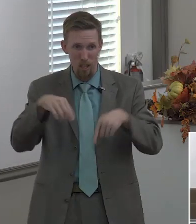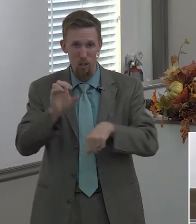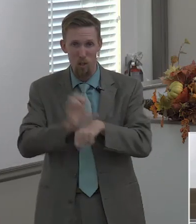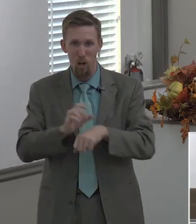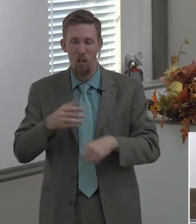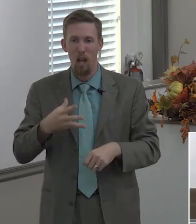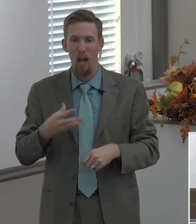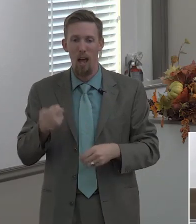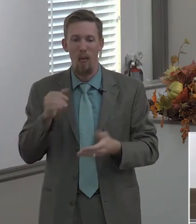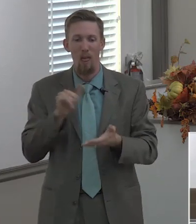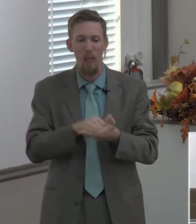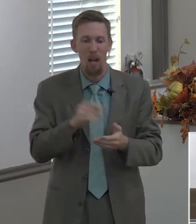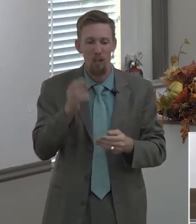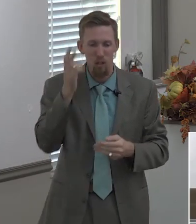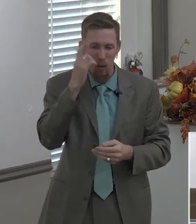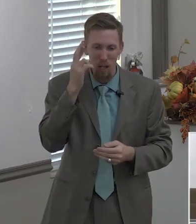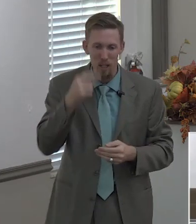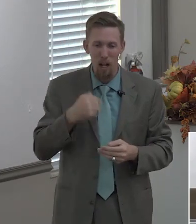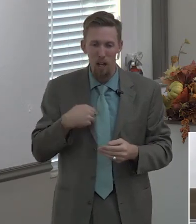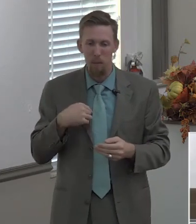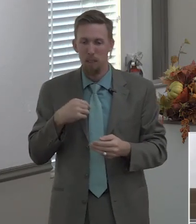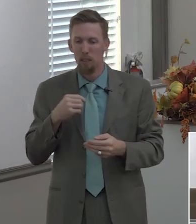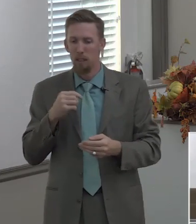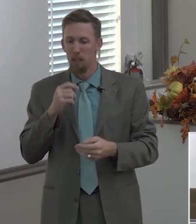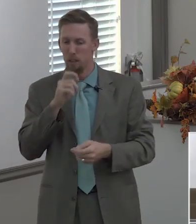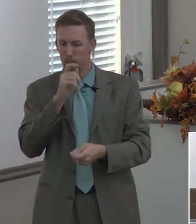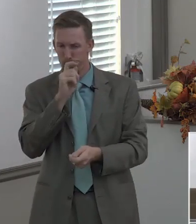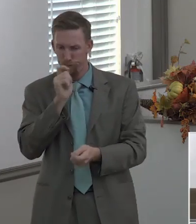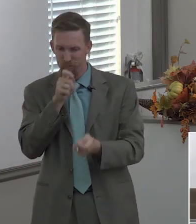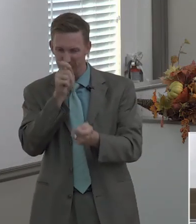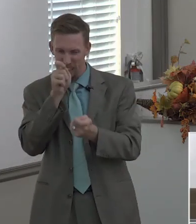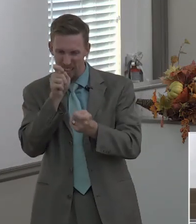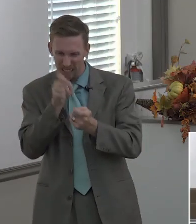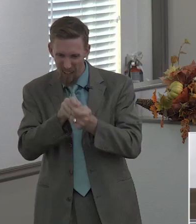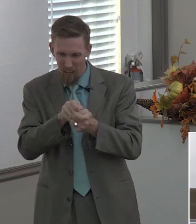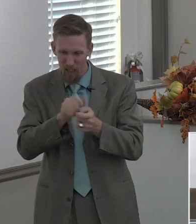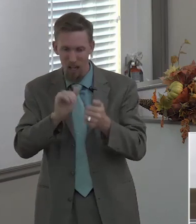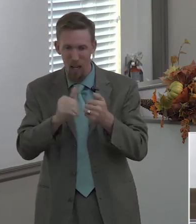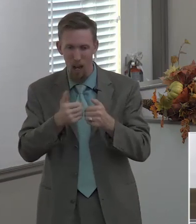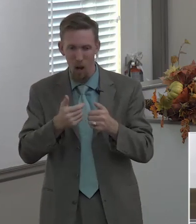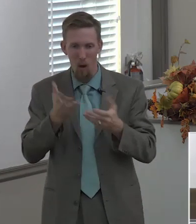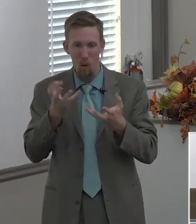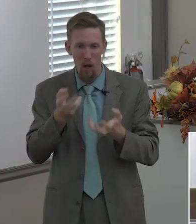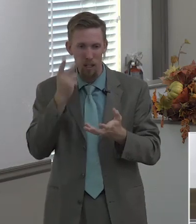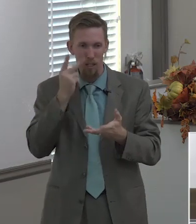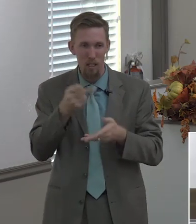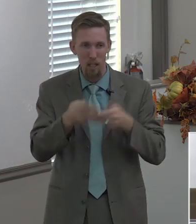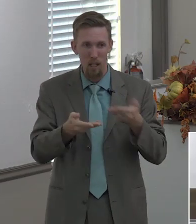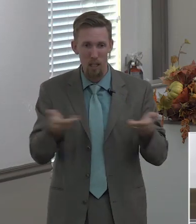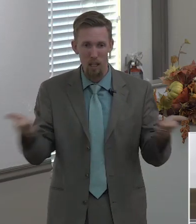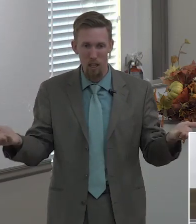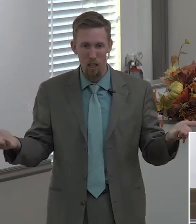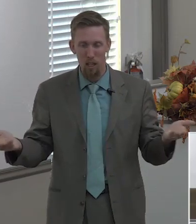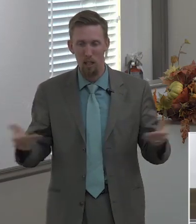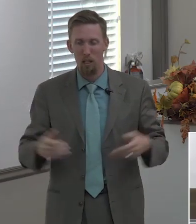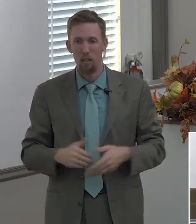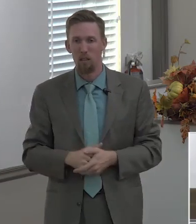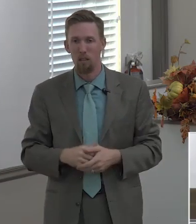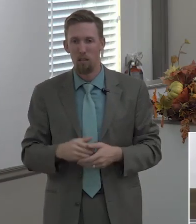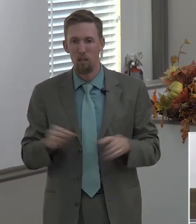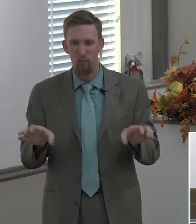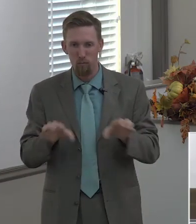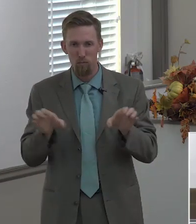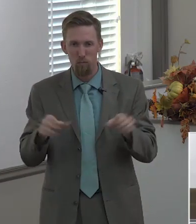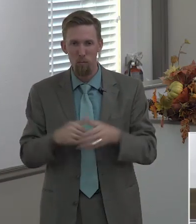that's why i'm kind of particular about the way things are done you know i said to